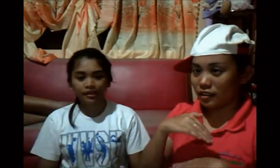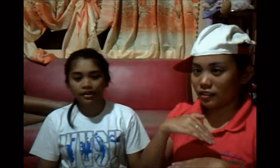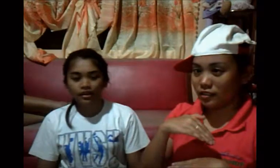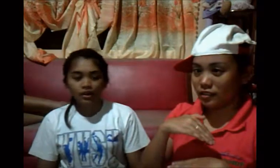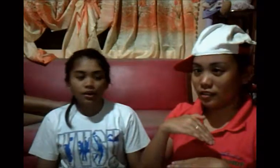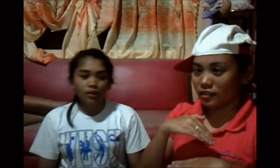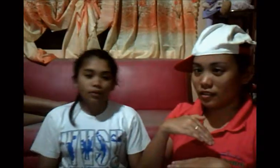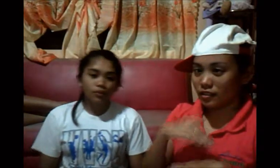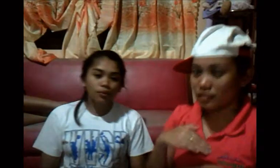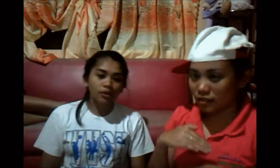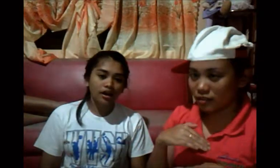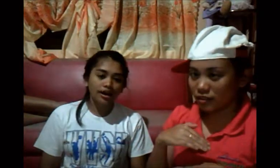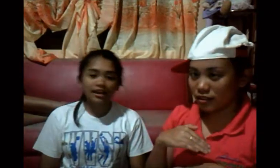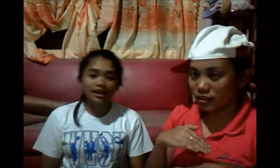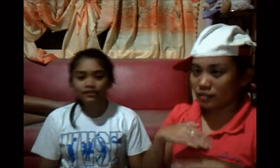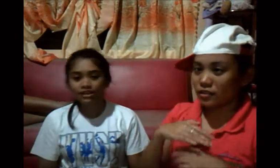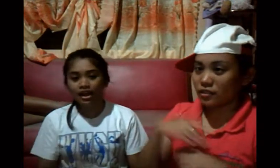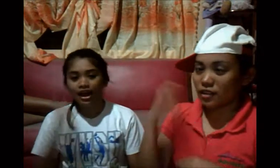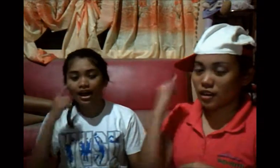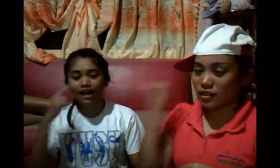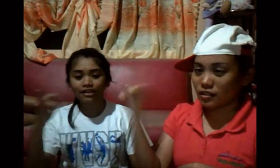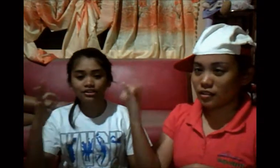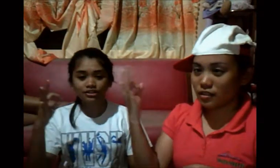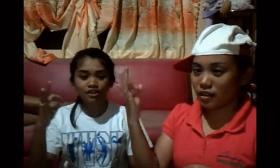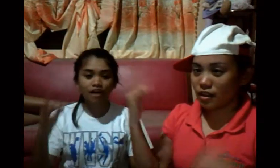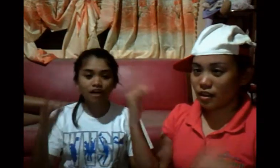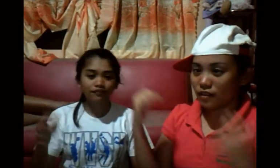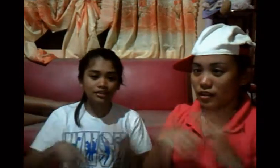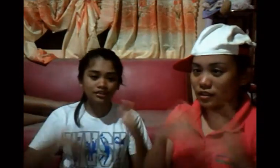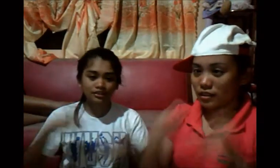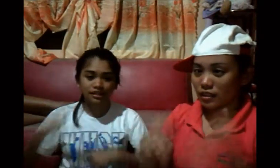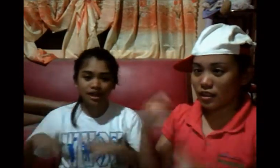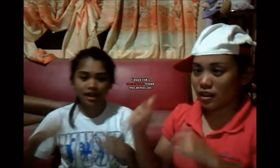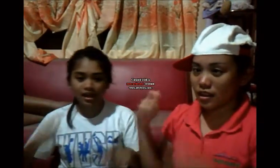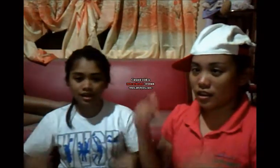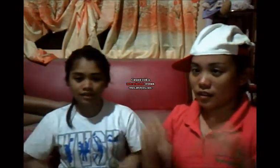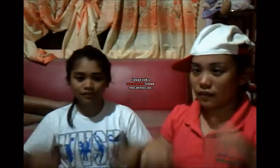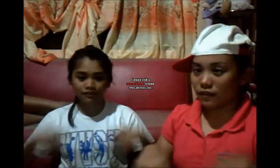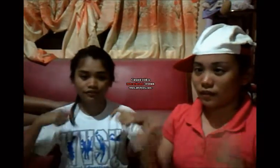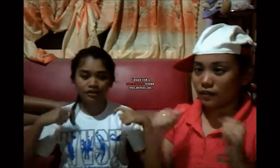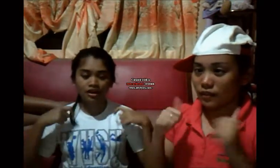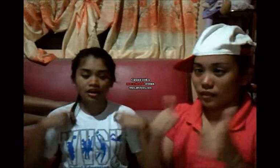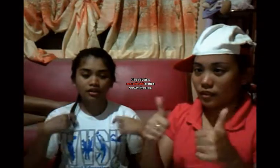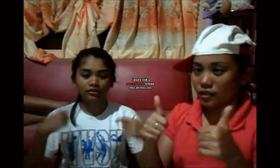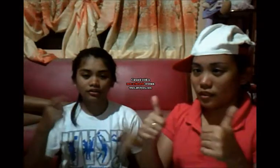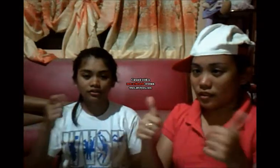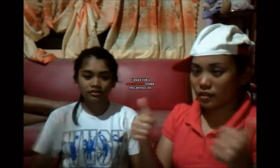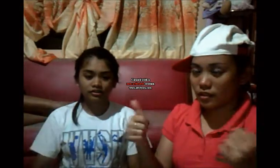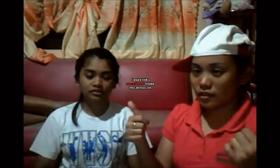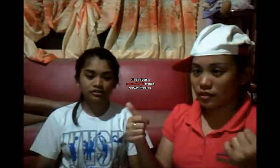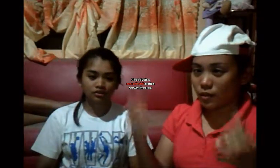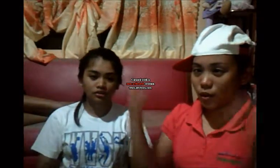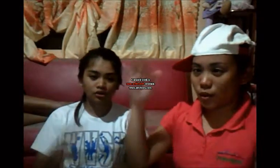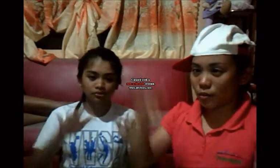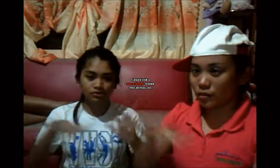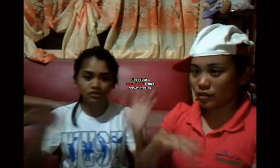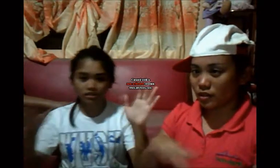Are the world's greatest at night? Behind the storms, the